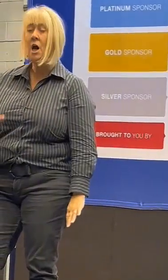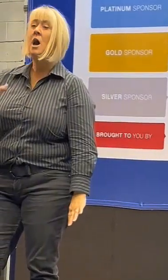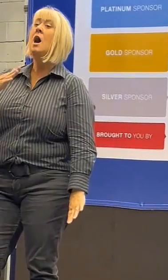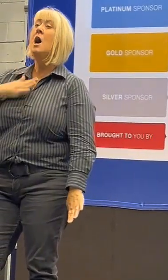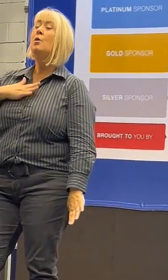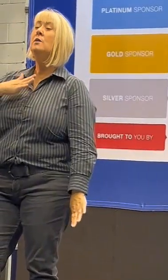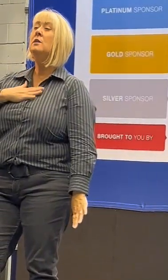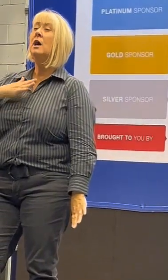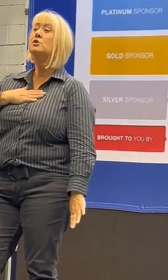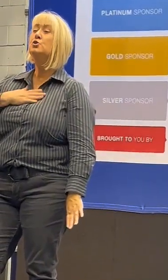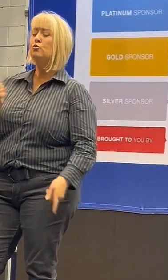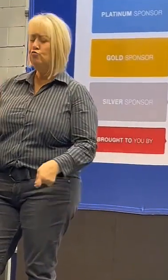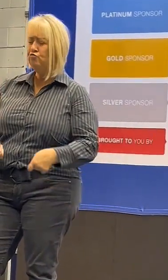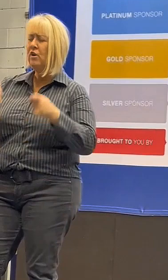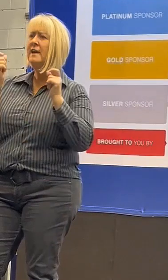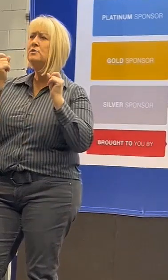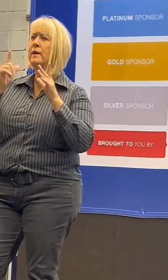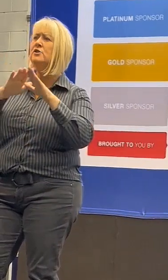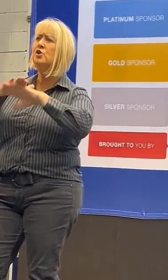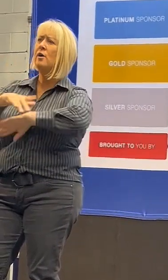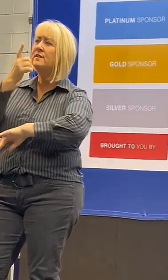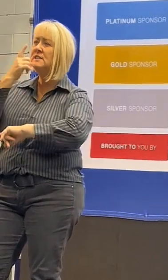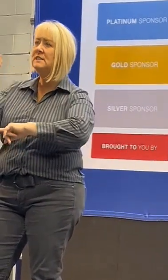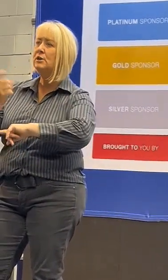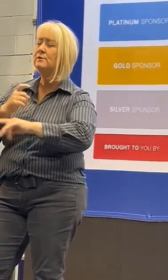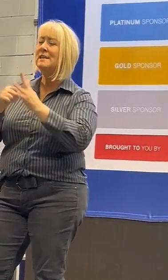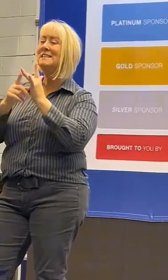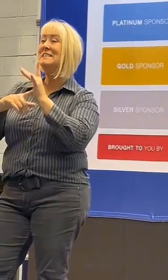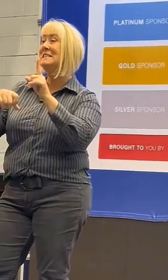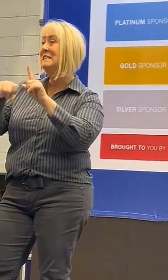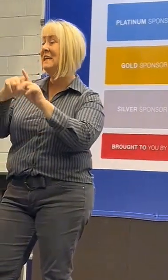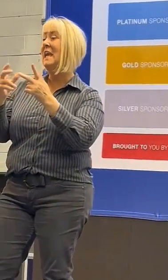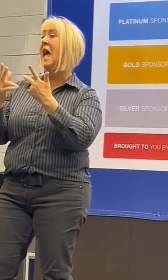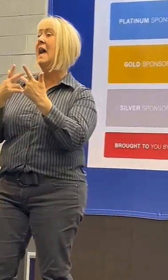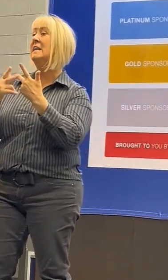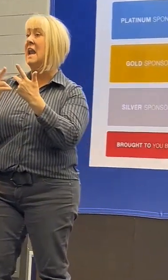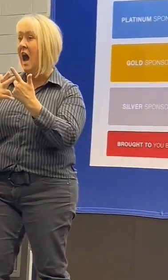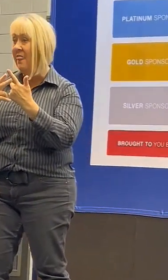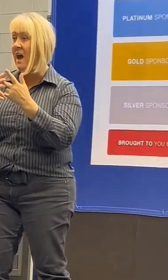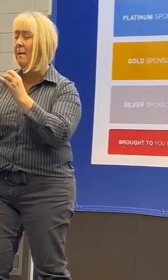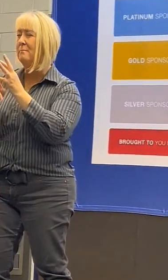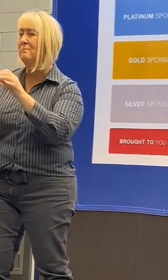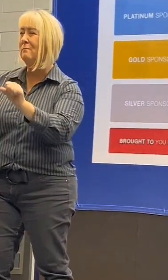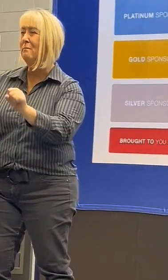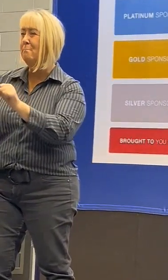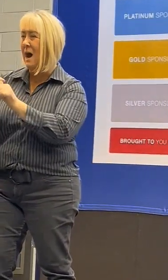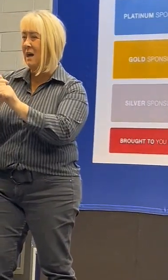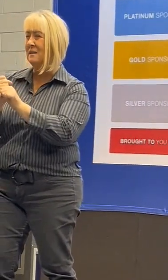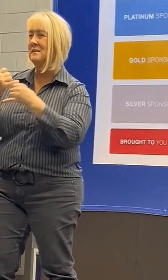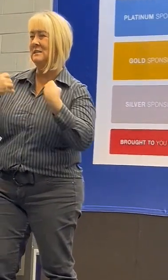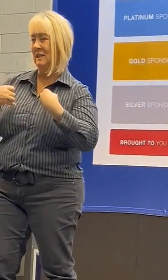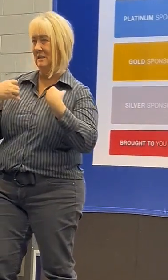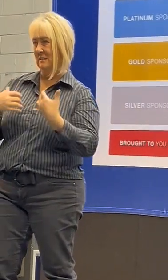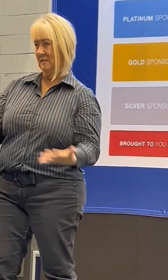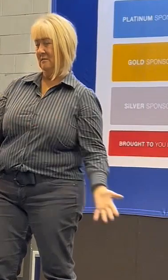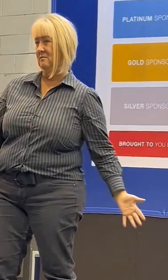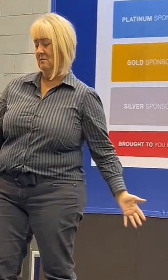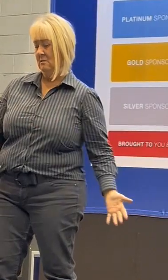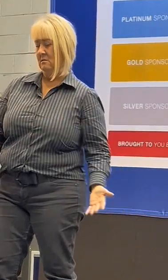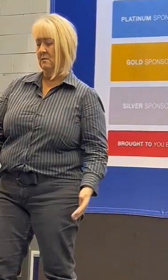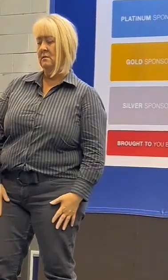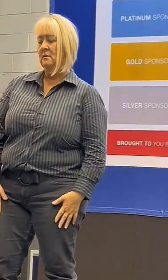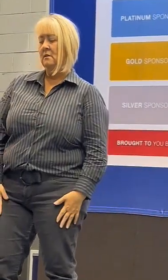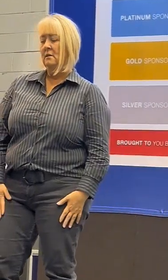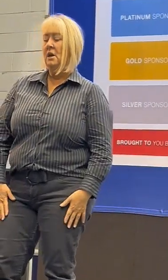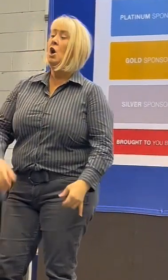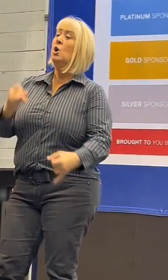process, raise awareness of the severity of tick and other vector-borne diseases. The main roadblock to receiving proper